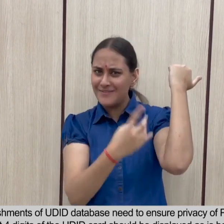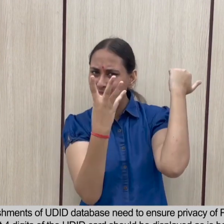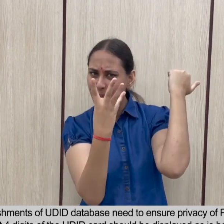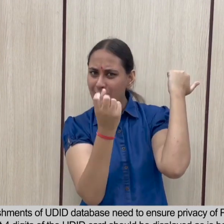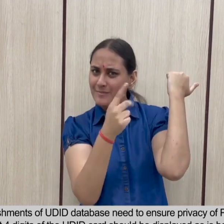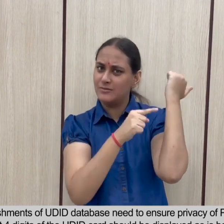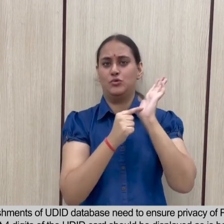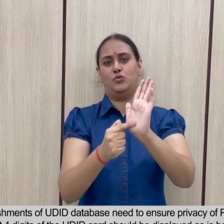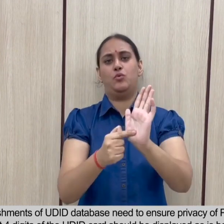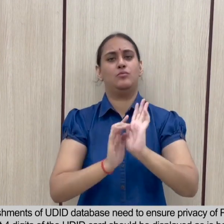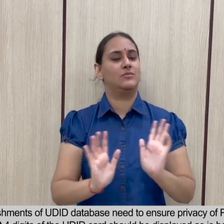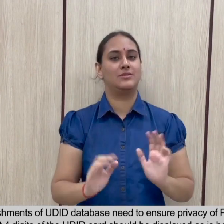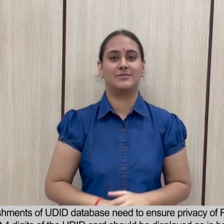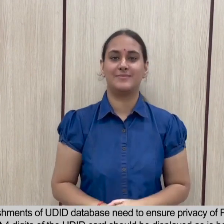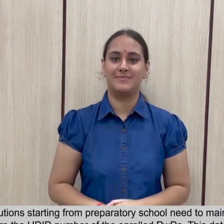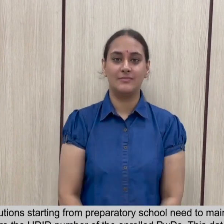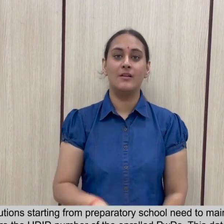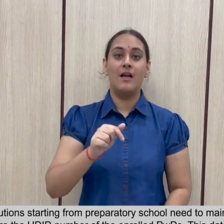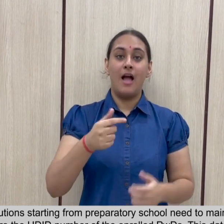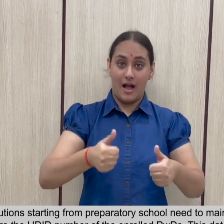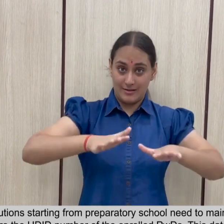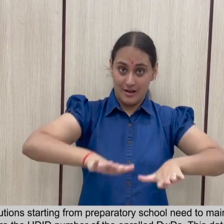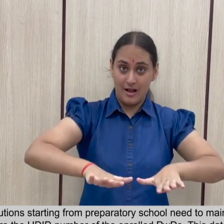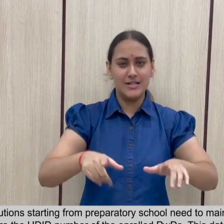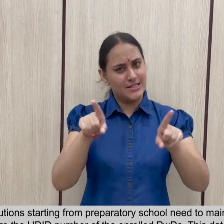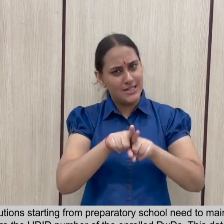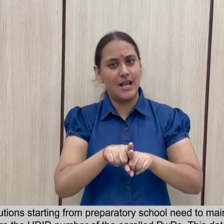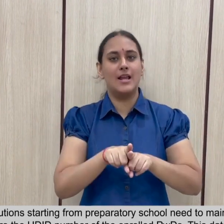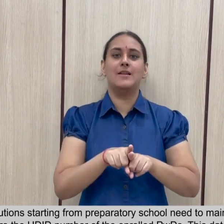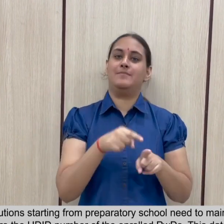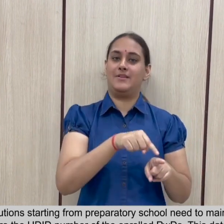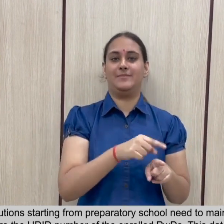in the case of Aadhaar..1